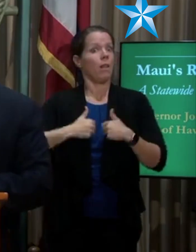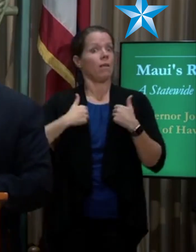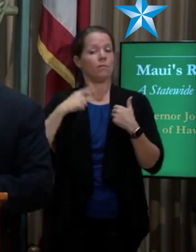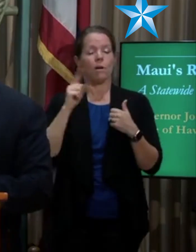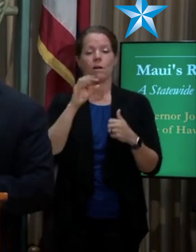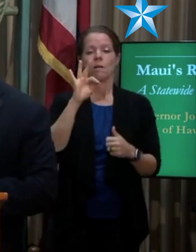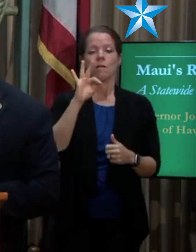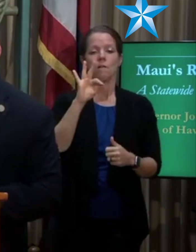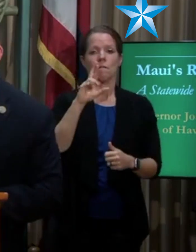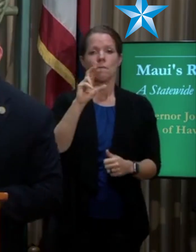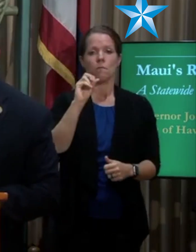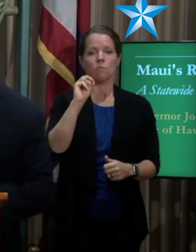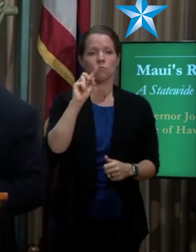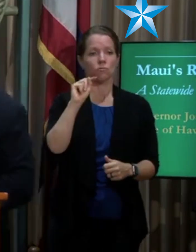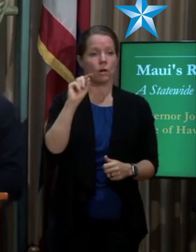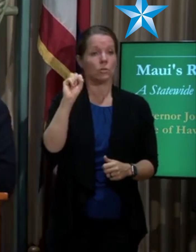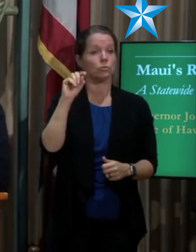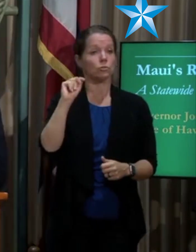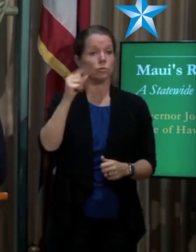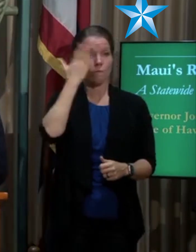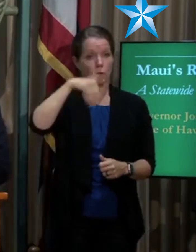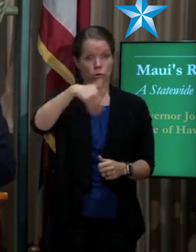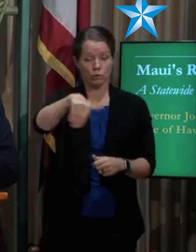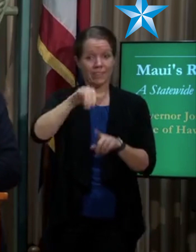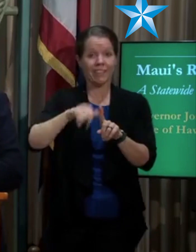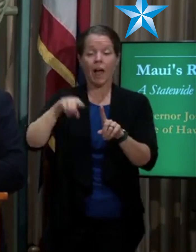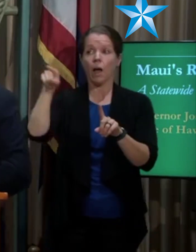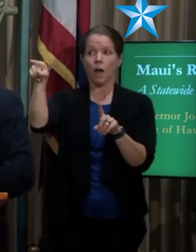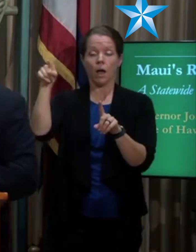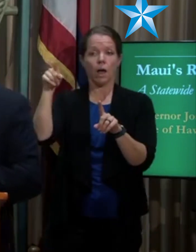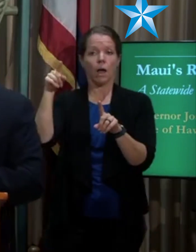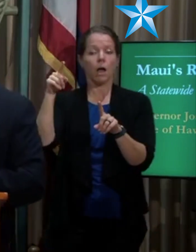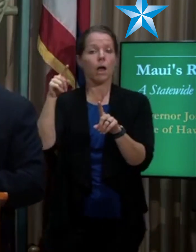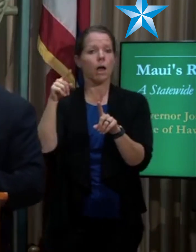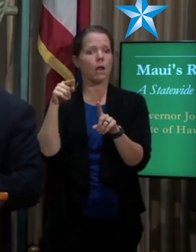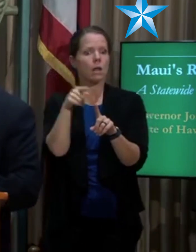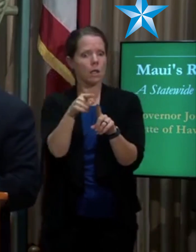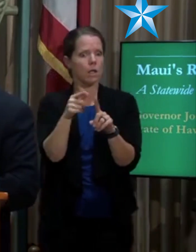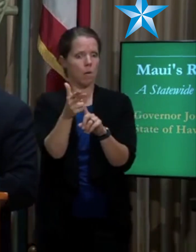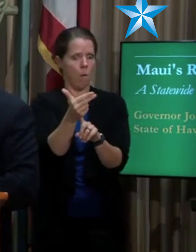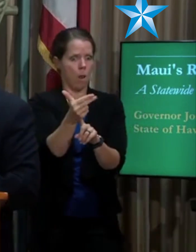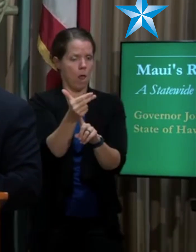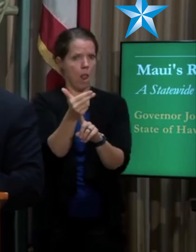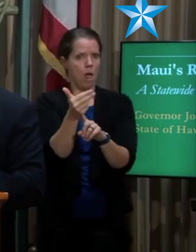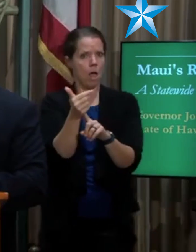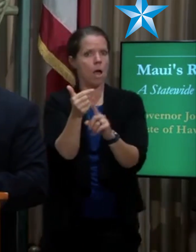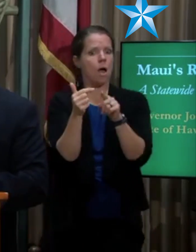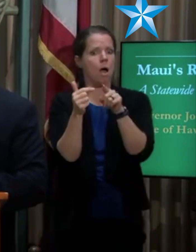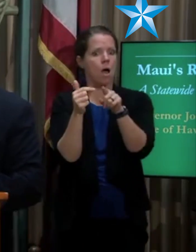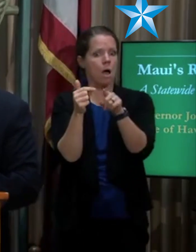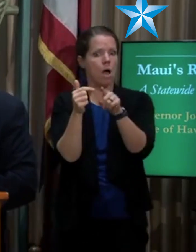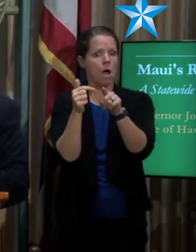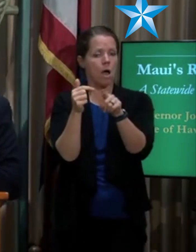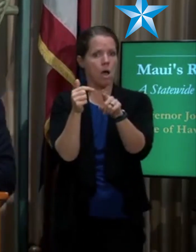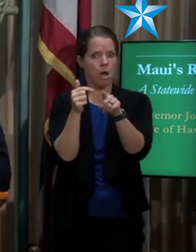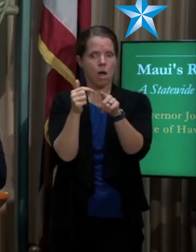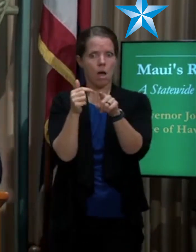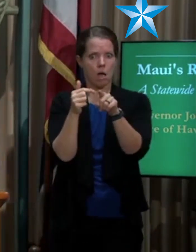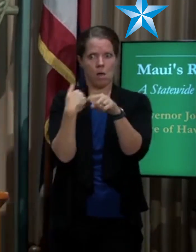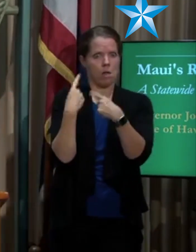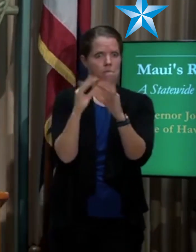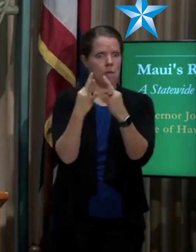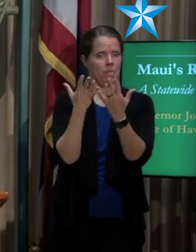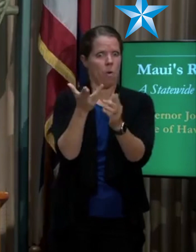The question is around should survivors be forced to move for tourists on October 8th?